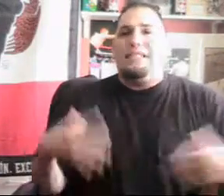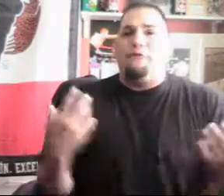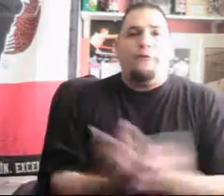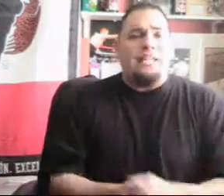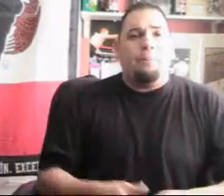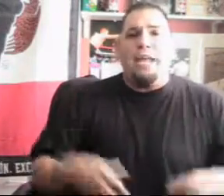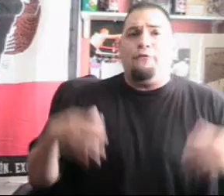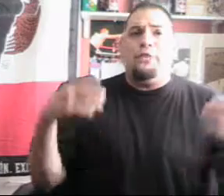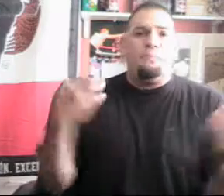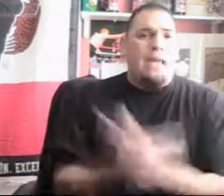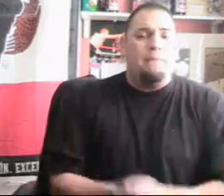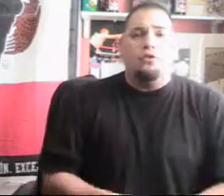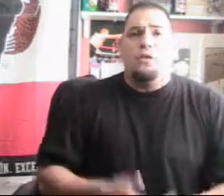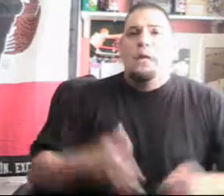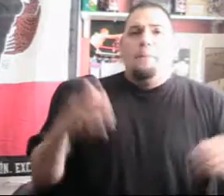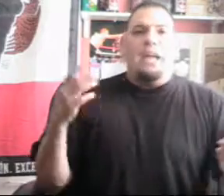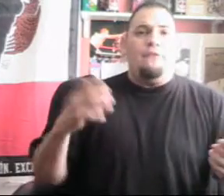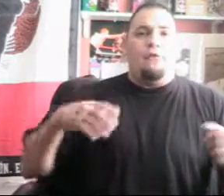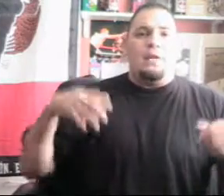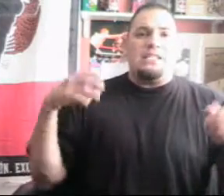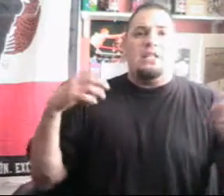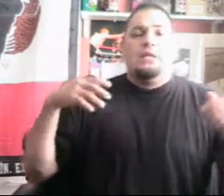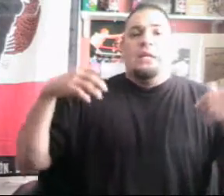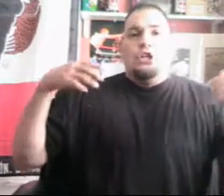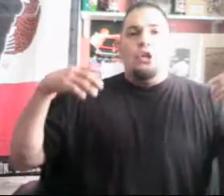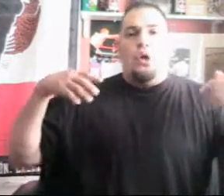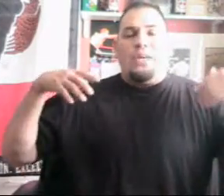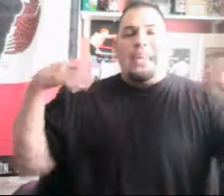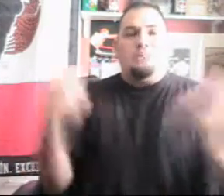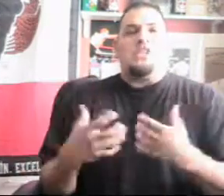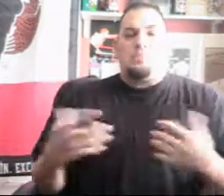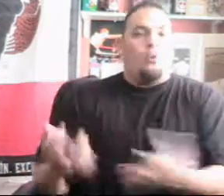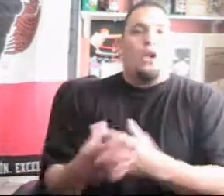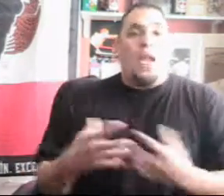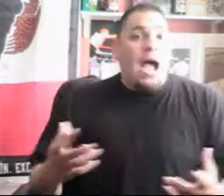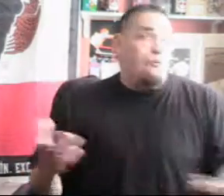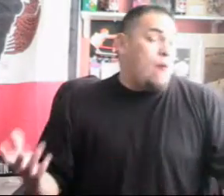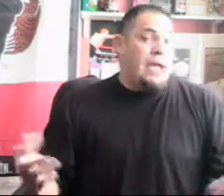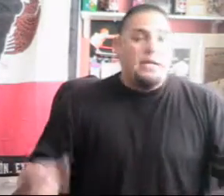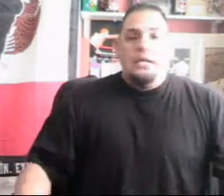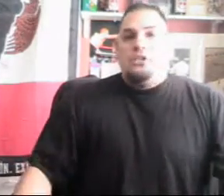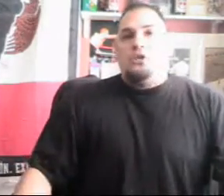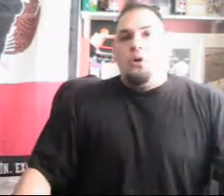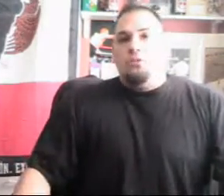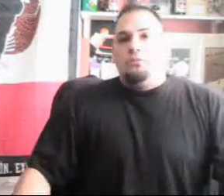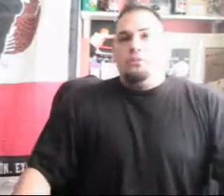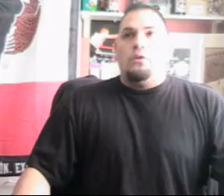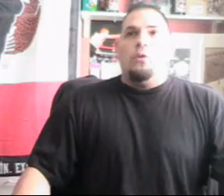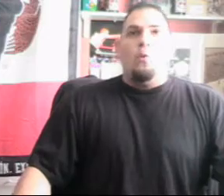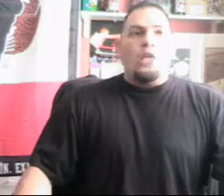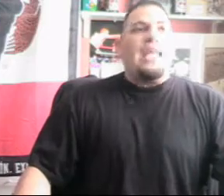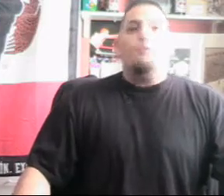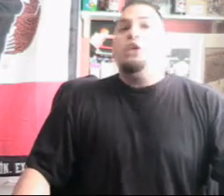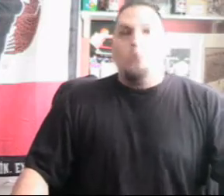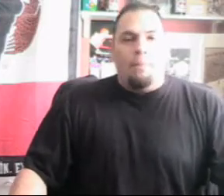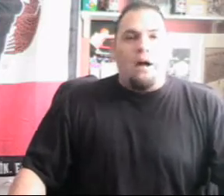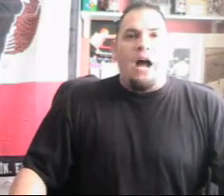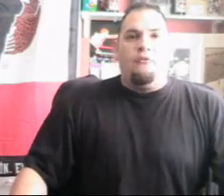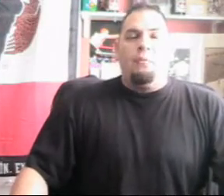these events, paying for these pay-per-views, paying for us to, you know, keep this sport alive, right? So, what can we do about alphabet,